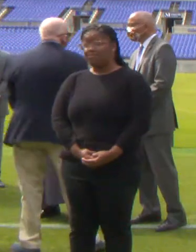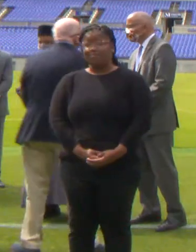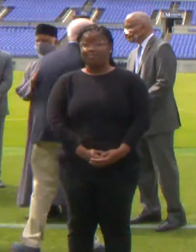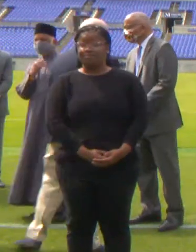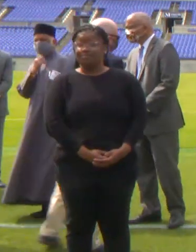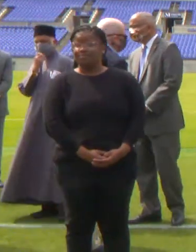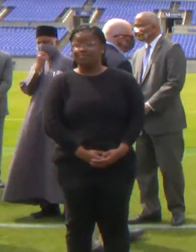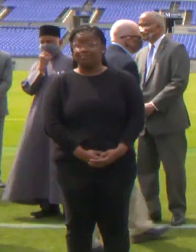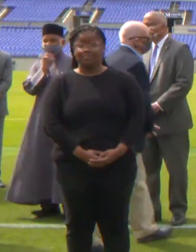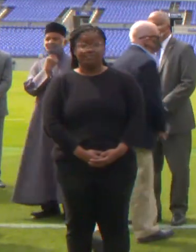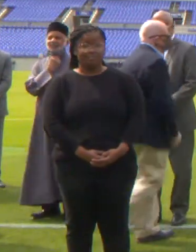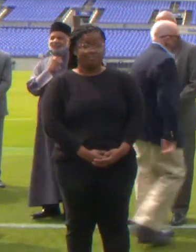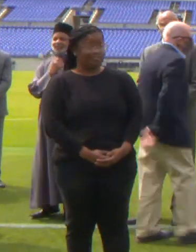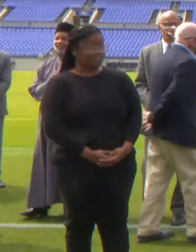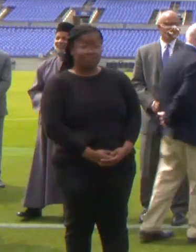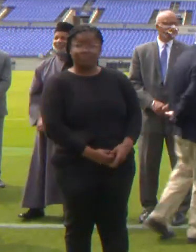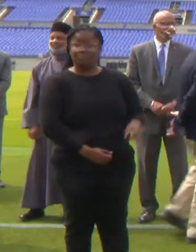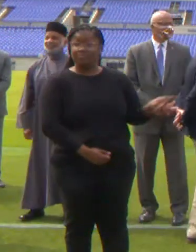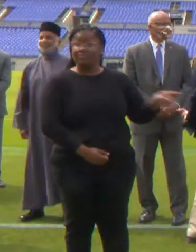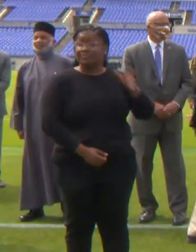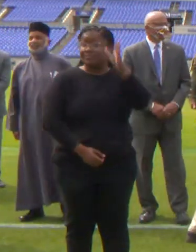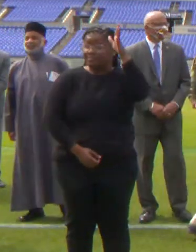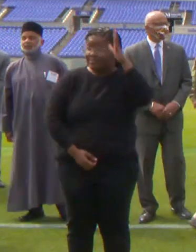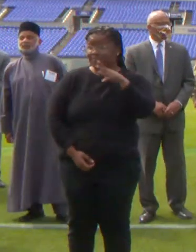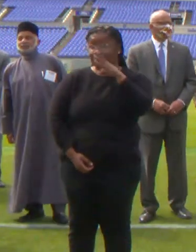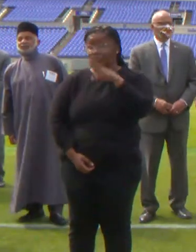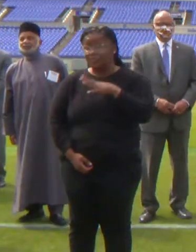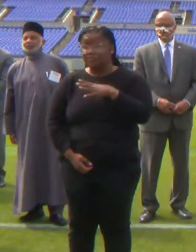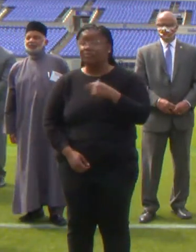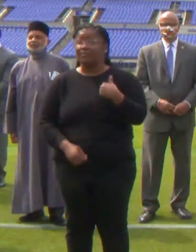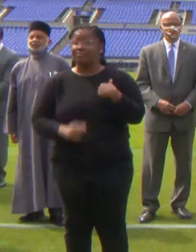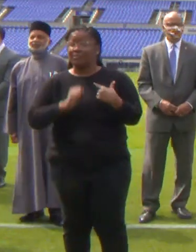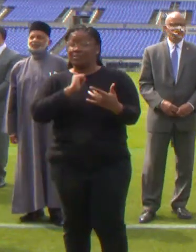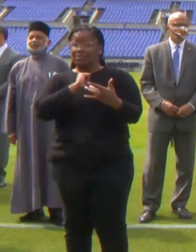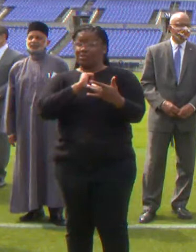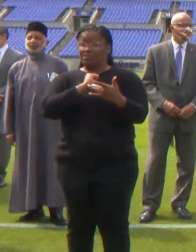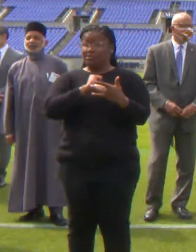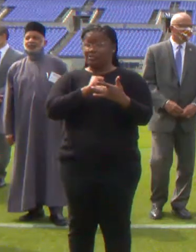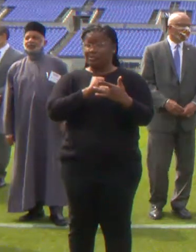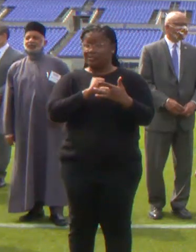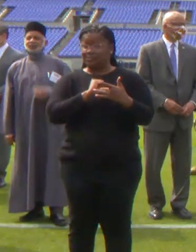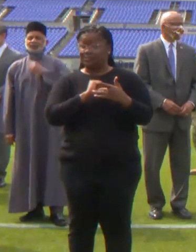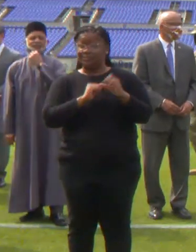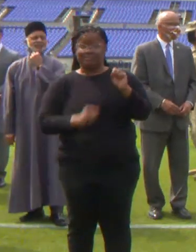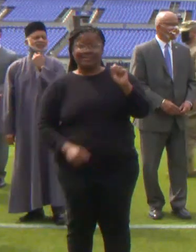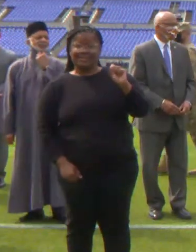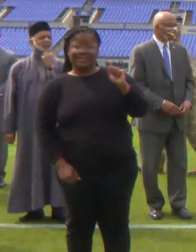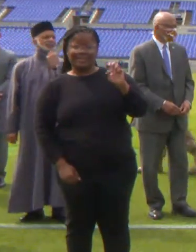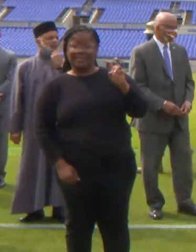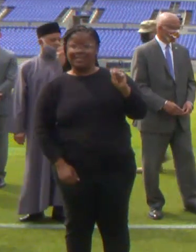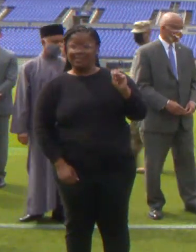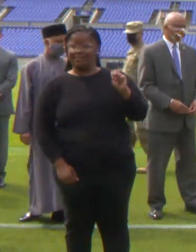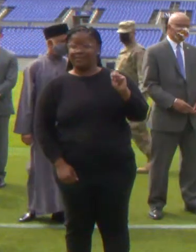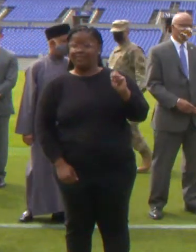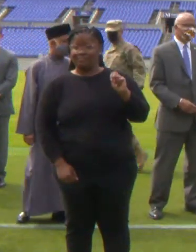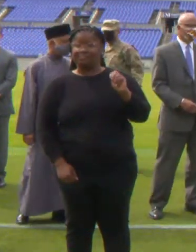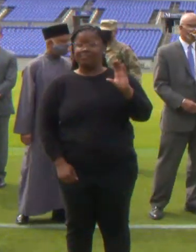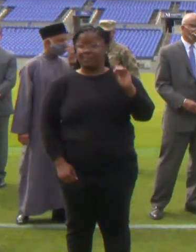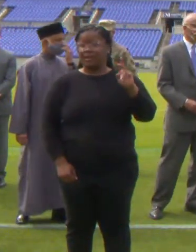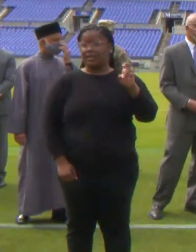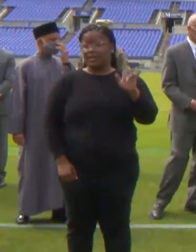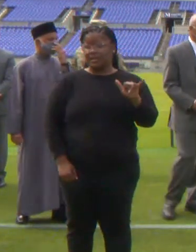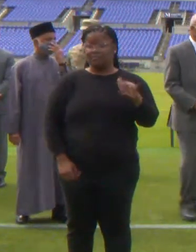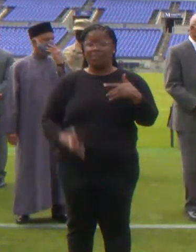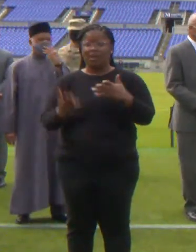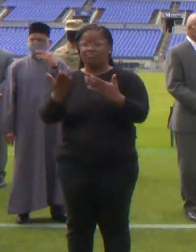Ladies and gentlemen, good morning. My name is Technical Sergeant Steve Conkey with the Maryland Air National Guard. I'd like to follow up and once again just welcome you all to